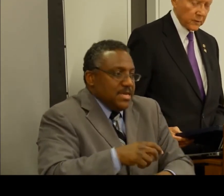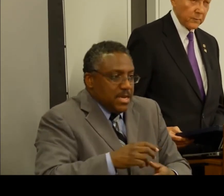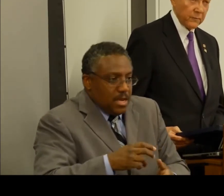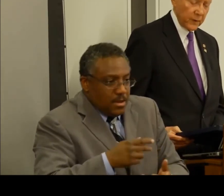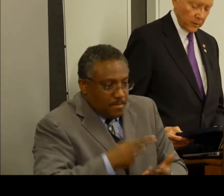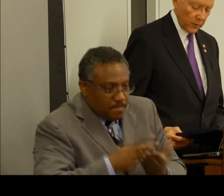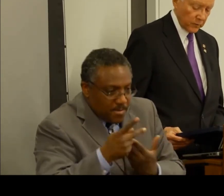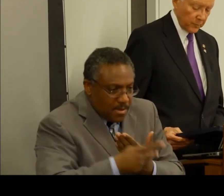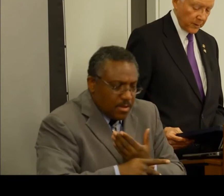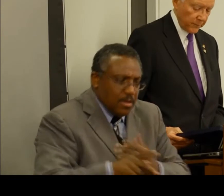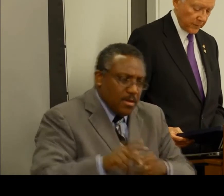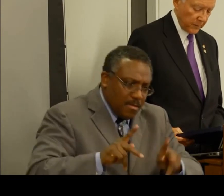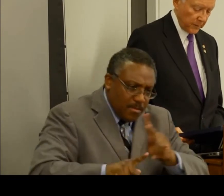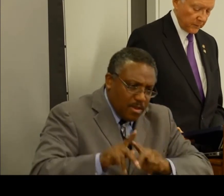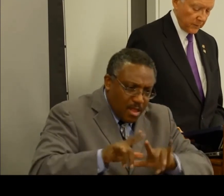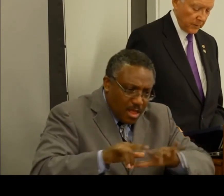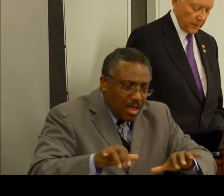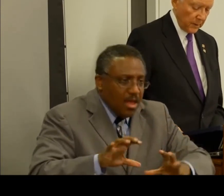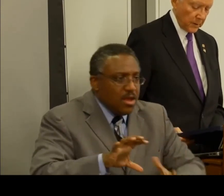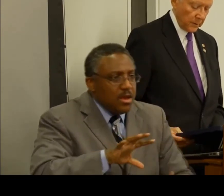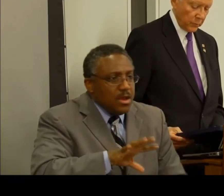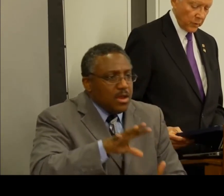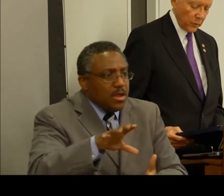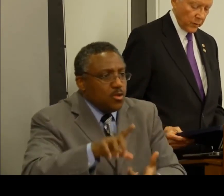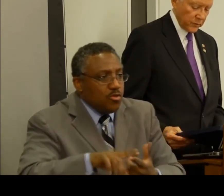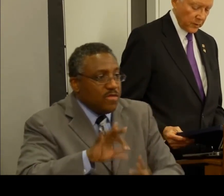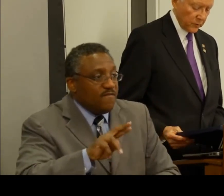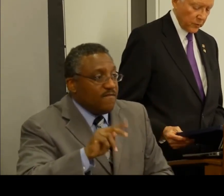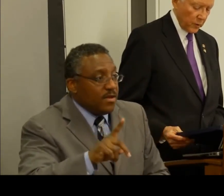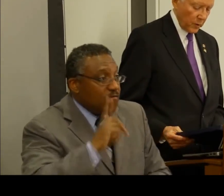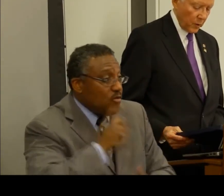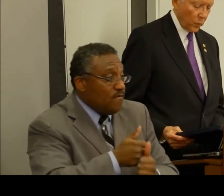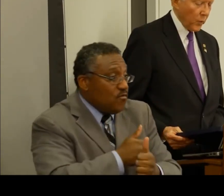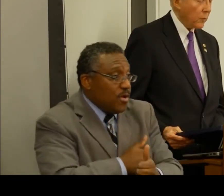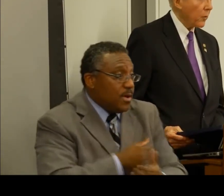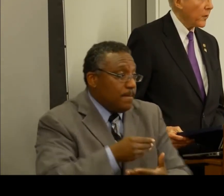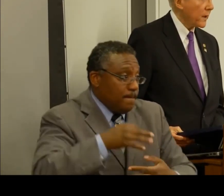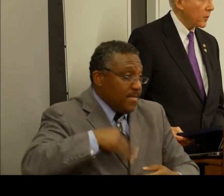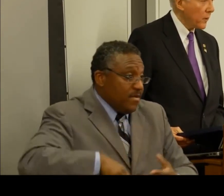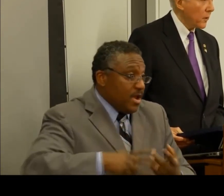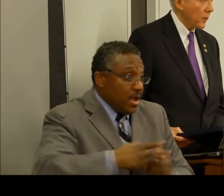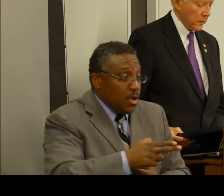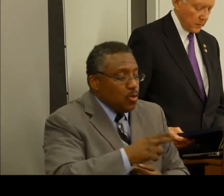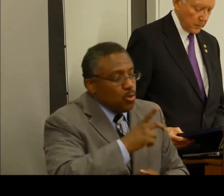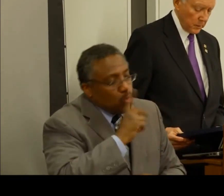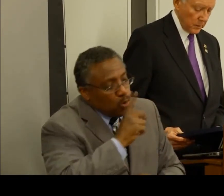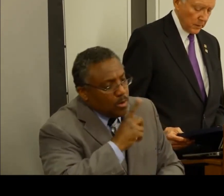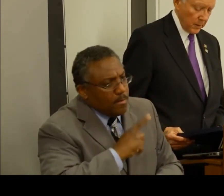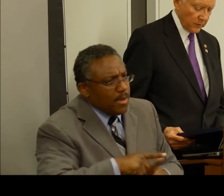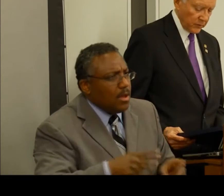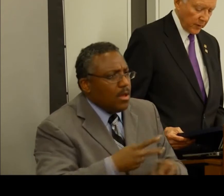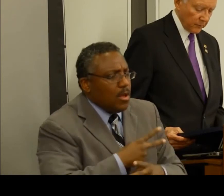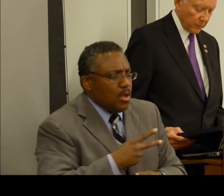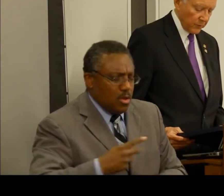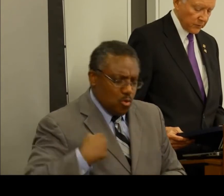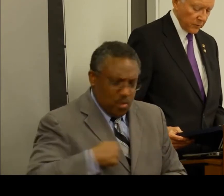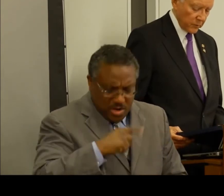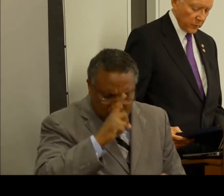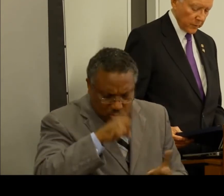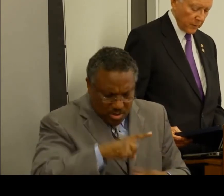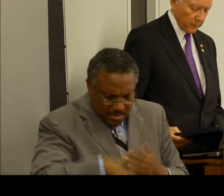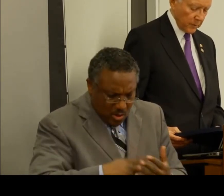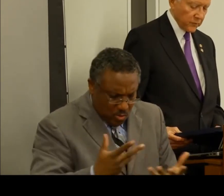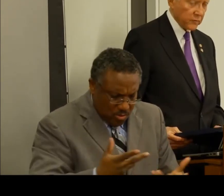Trust Fund to prevent large benefit cuts. The important question is, what will we agree on as a set of